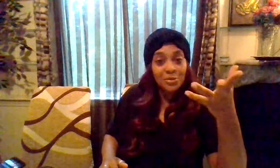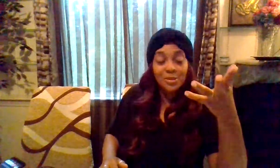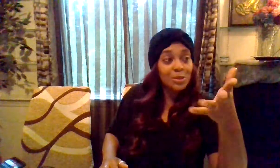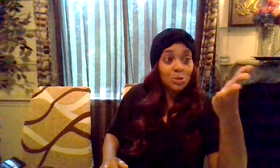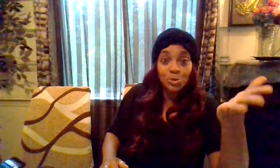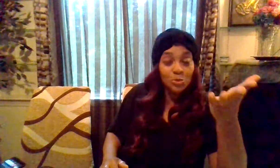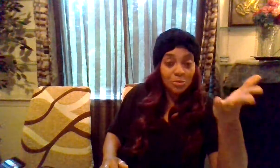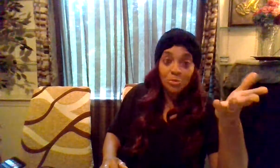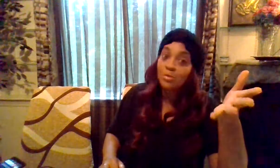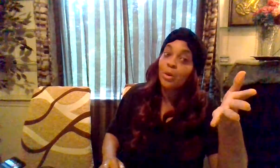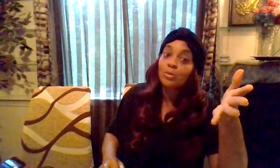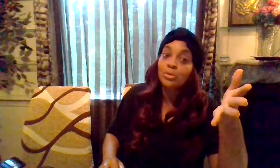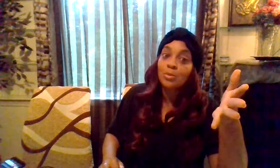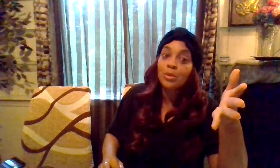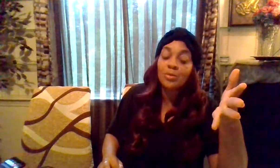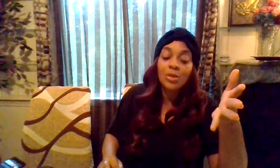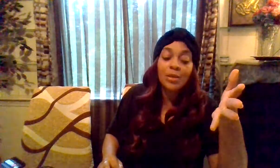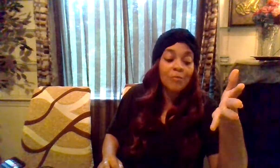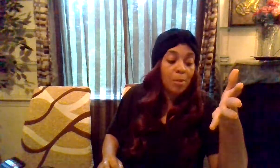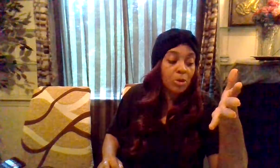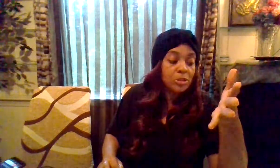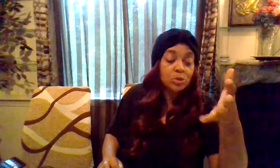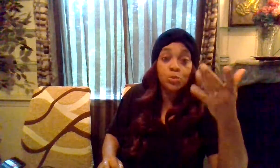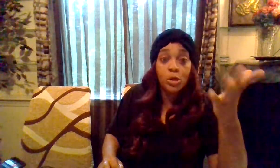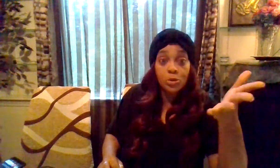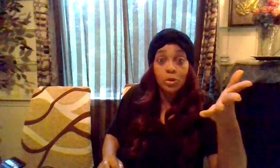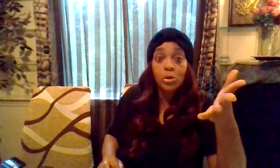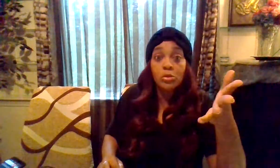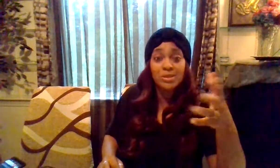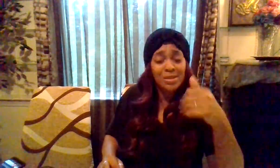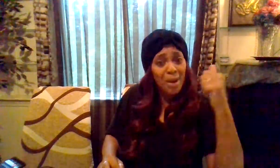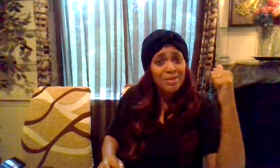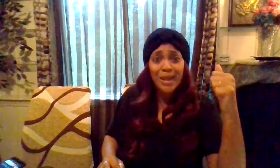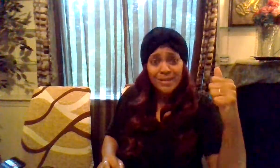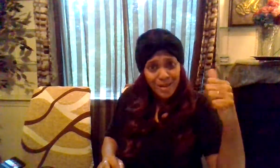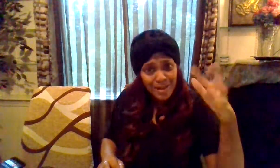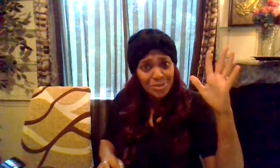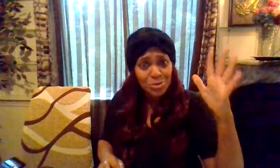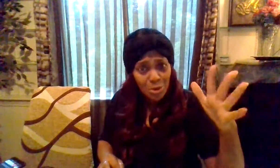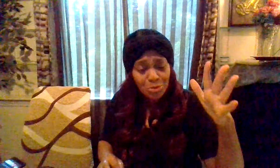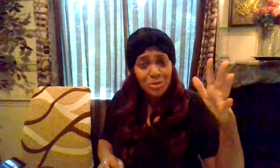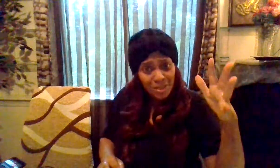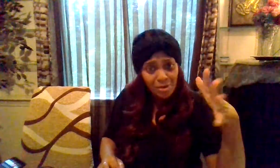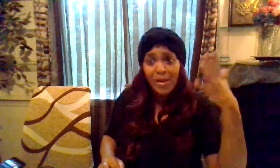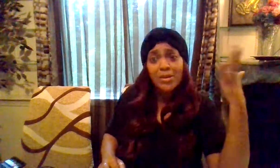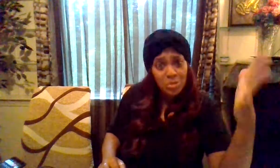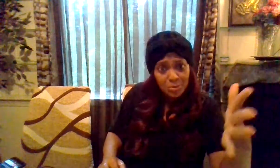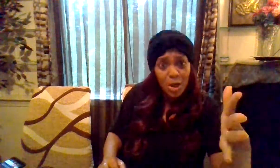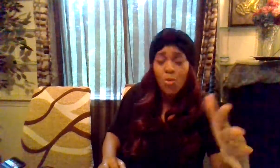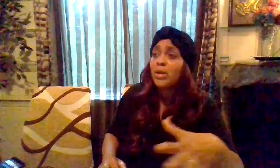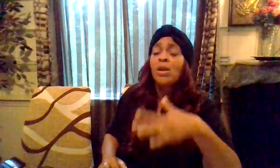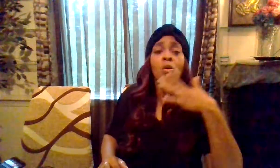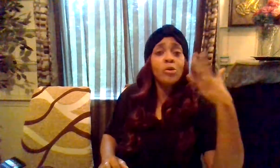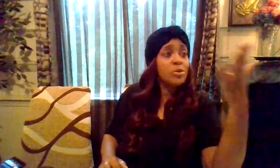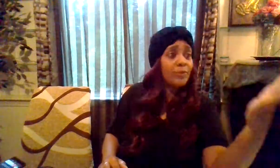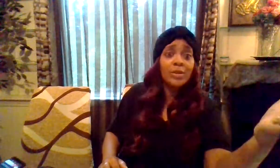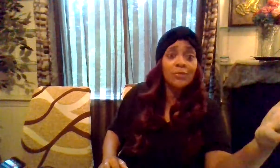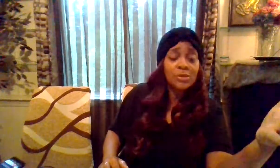you just because you you know you you can give vibrations where you're encouraging somebody's like yes you know you decided that you keep going or you even give an